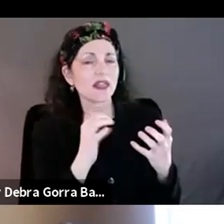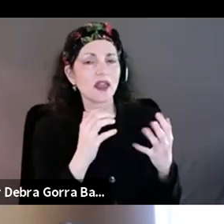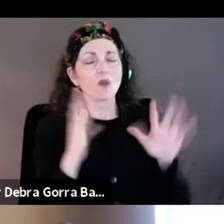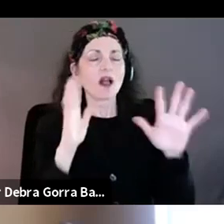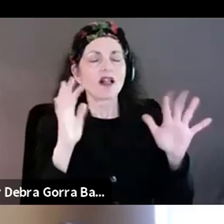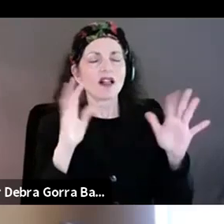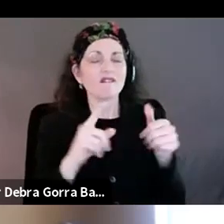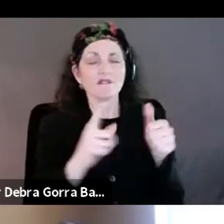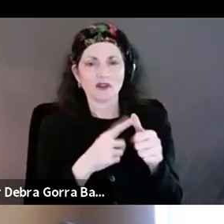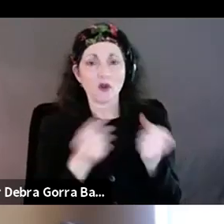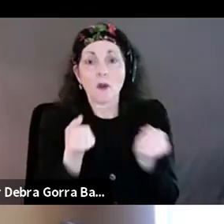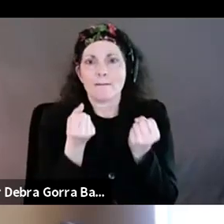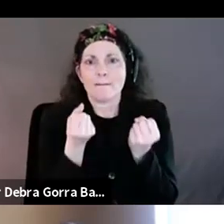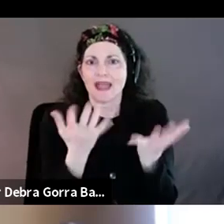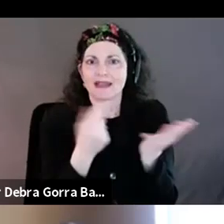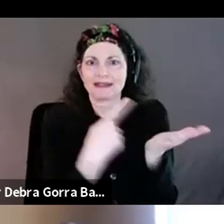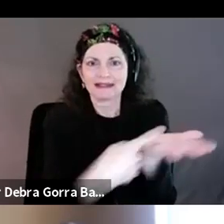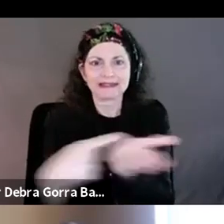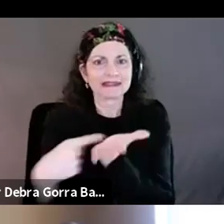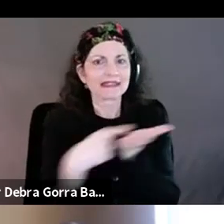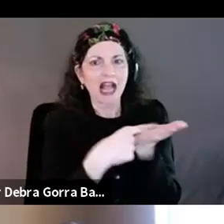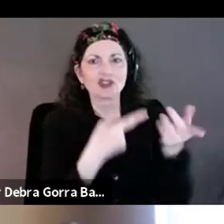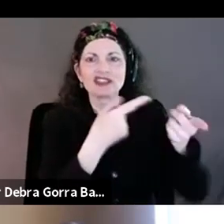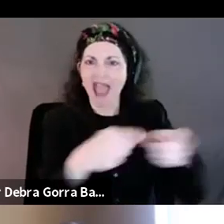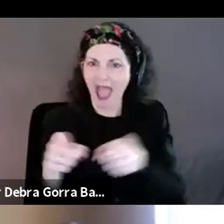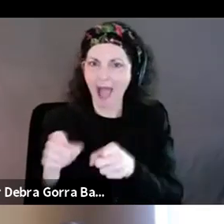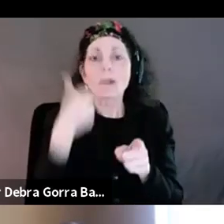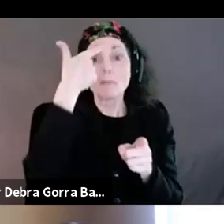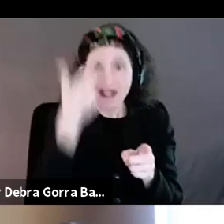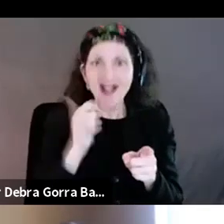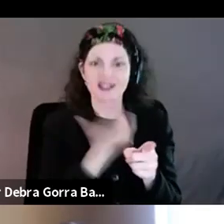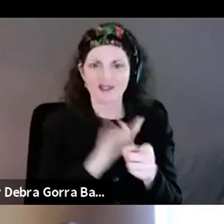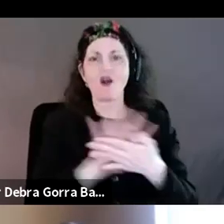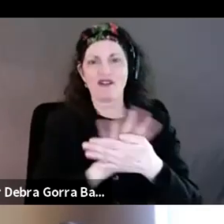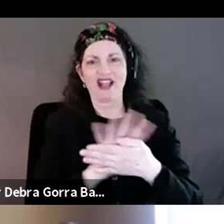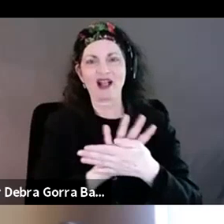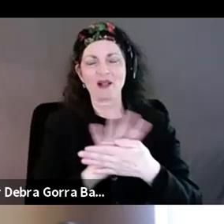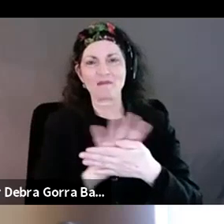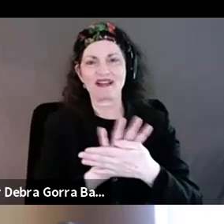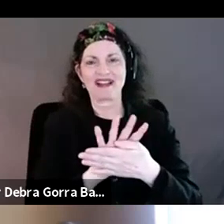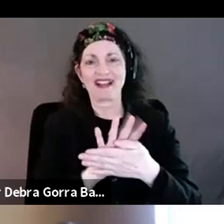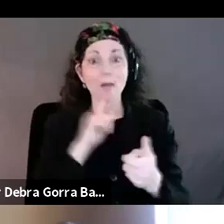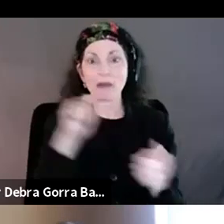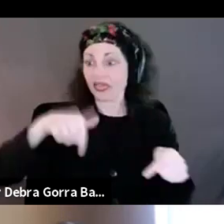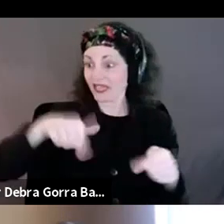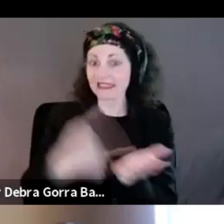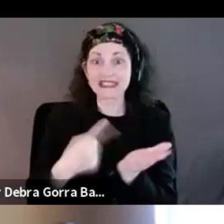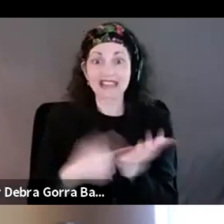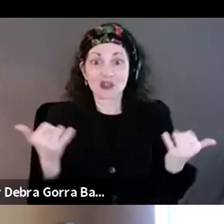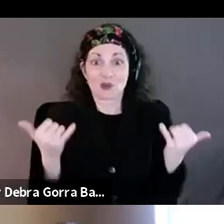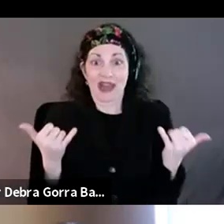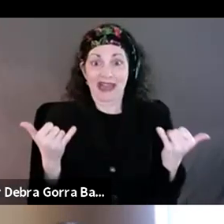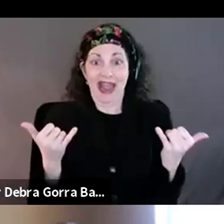are happening because of the, of the film. I mean, even this discussion right here is so